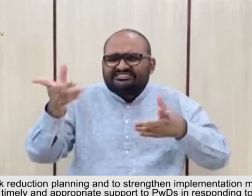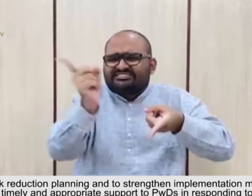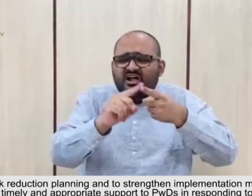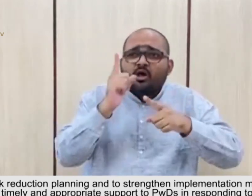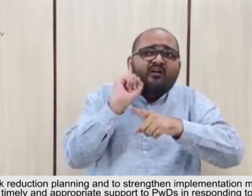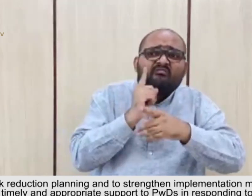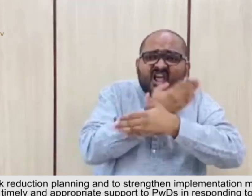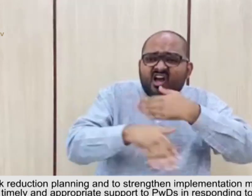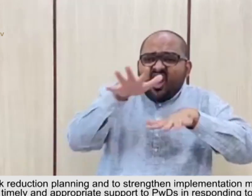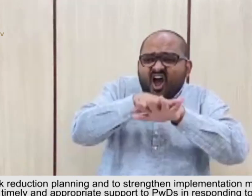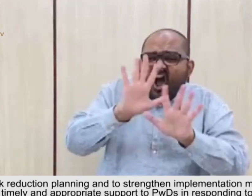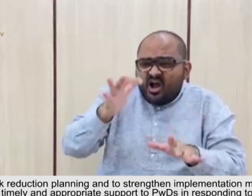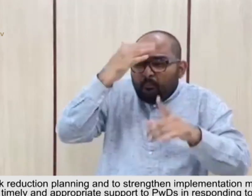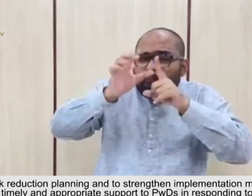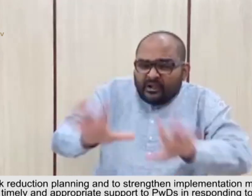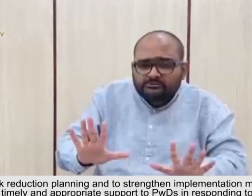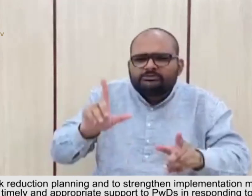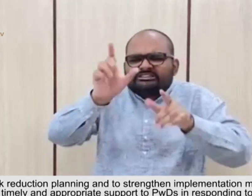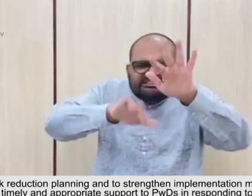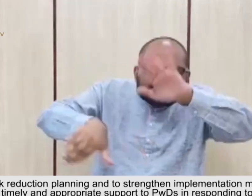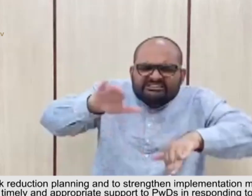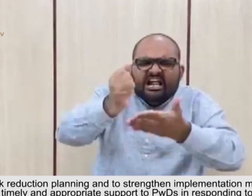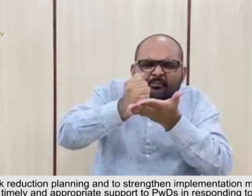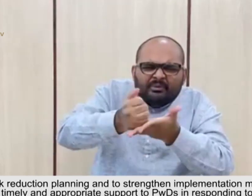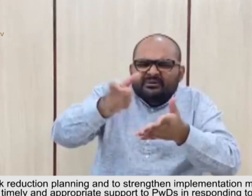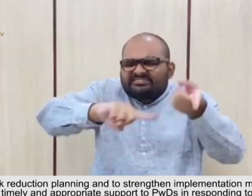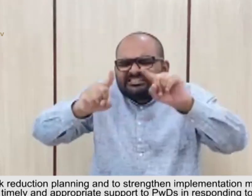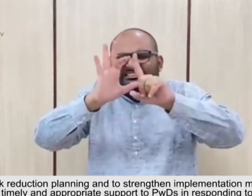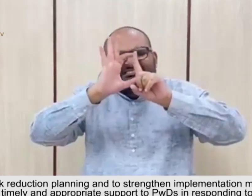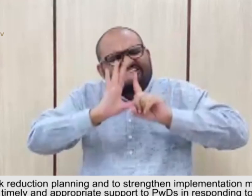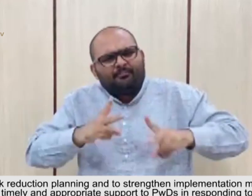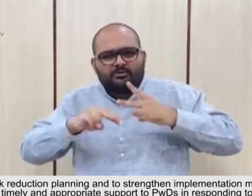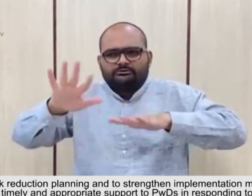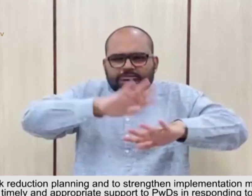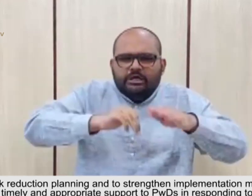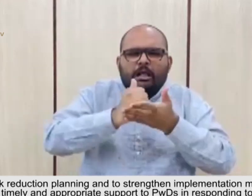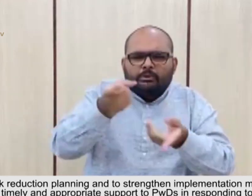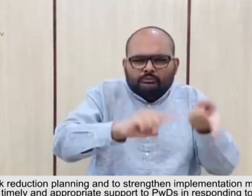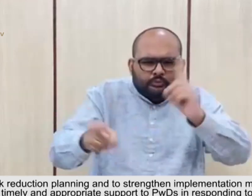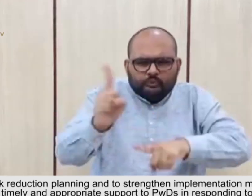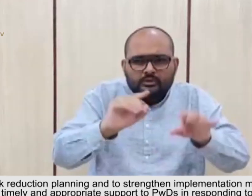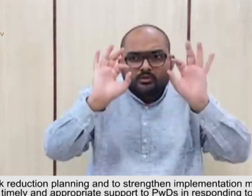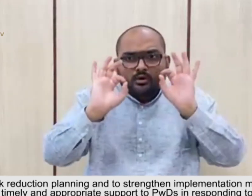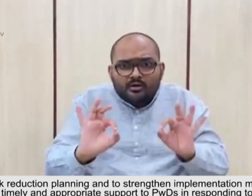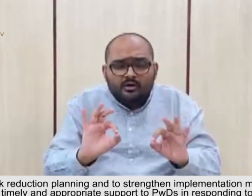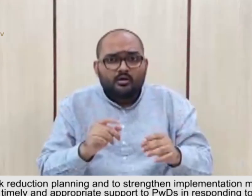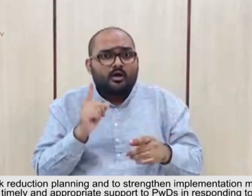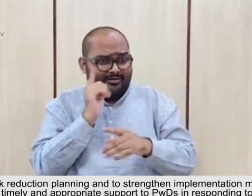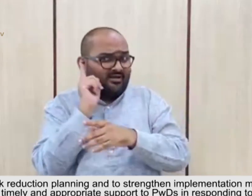planning and to strengthen implementation measures on providing timely and appropriate